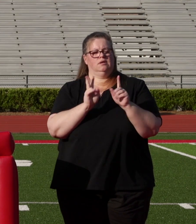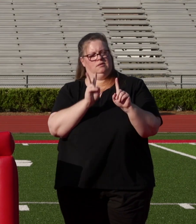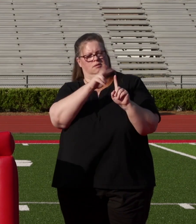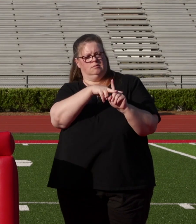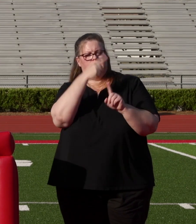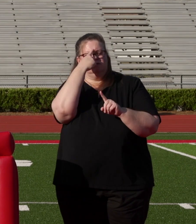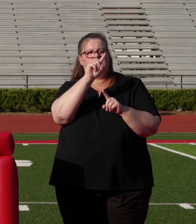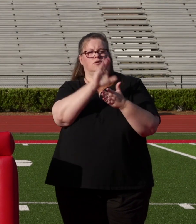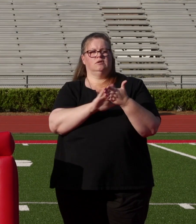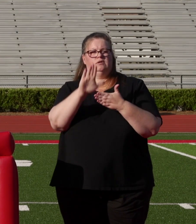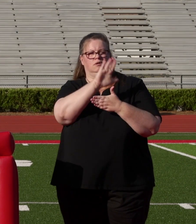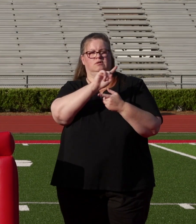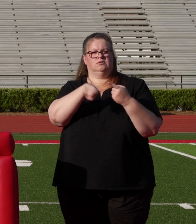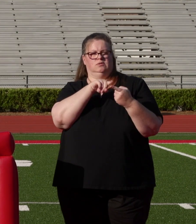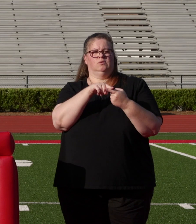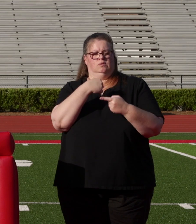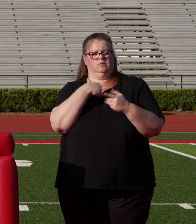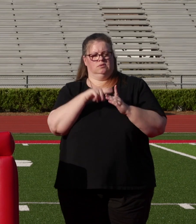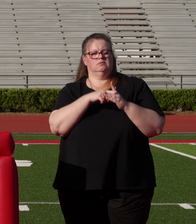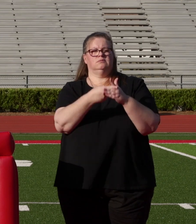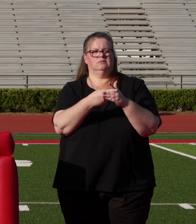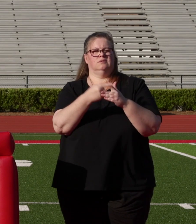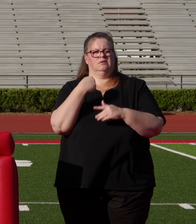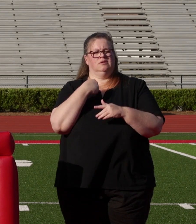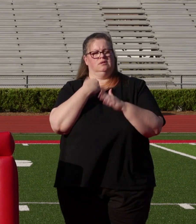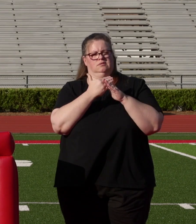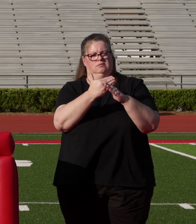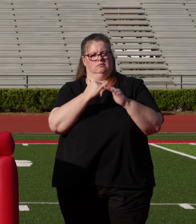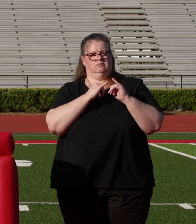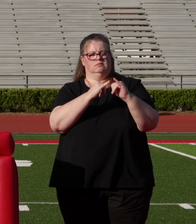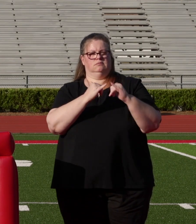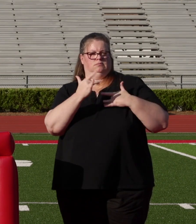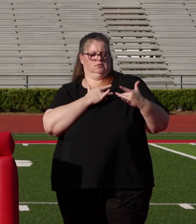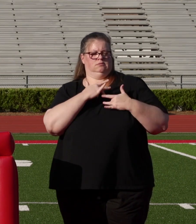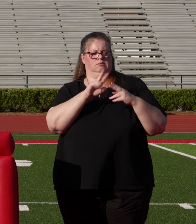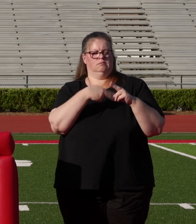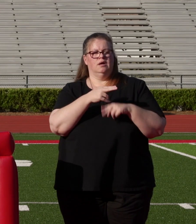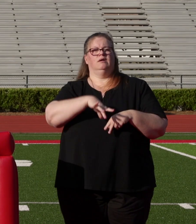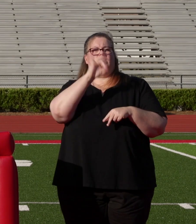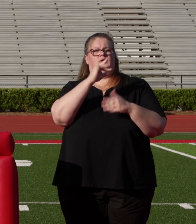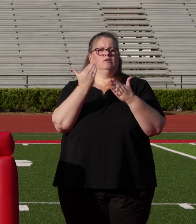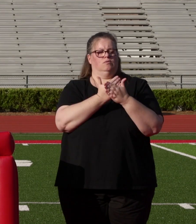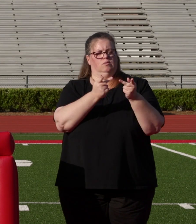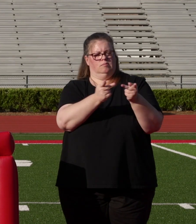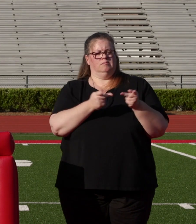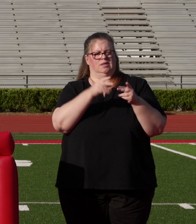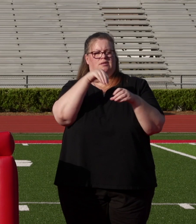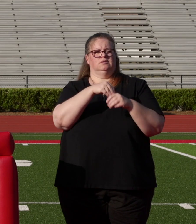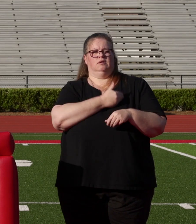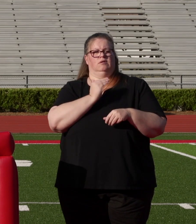when we sang the song in class. I shared Miriam's concerns as I worried about finding my place in a new adult world following graduation.